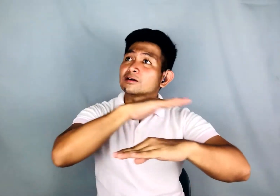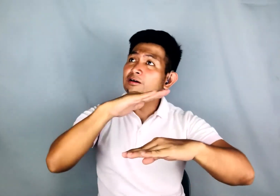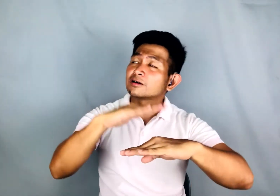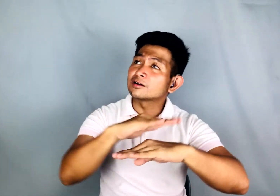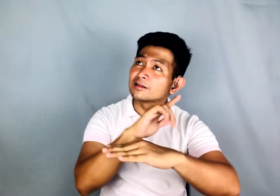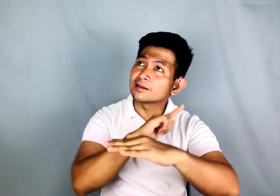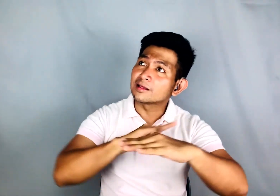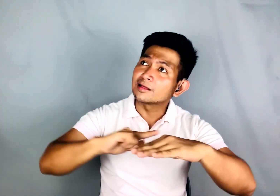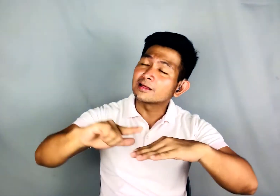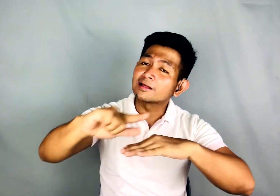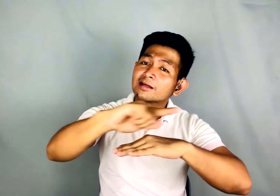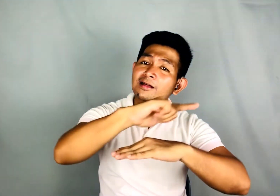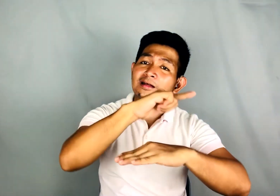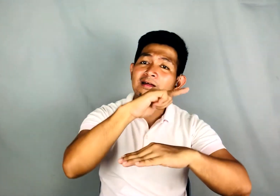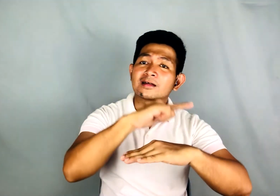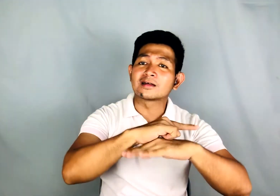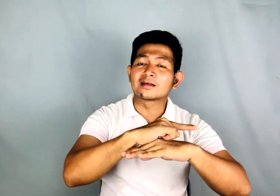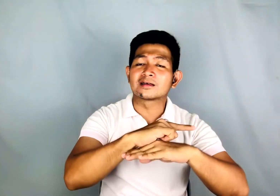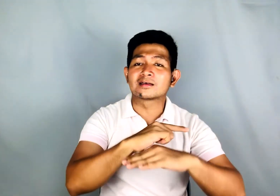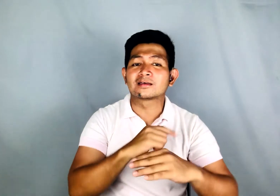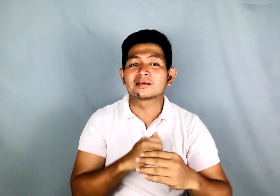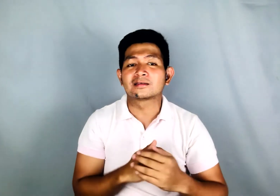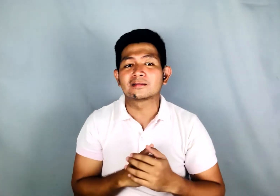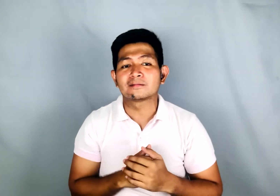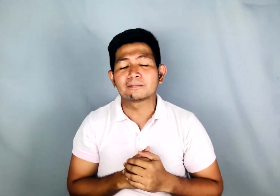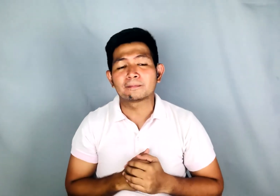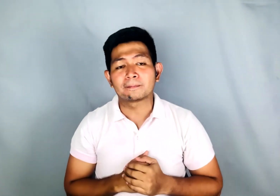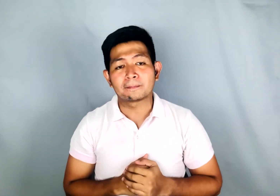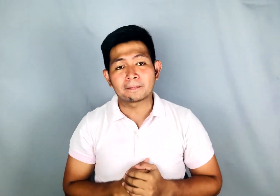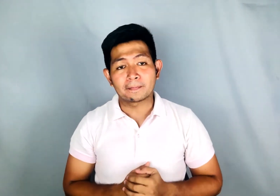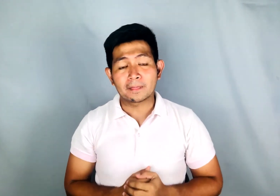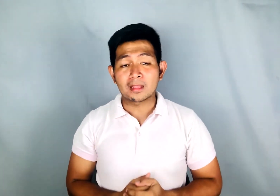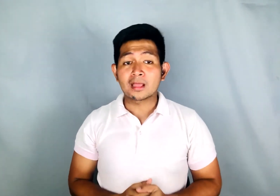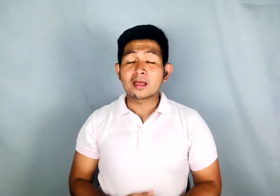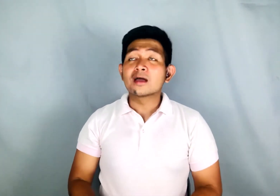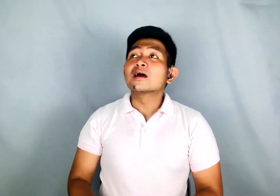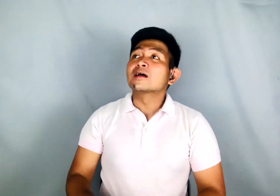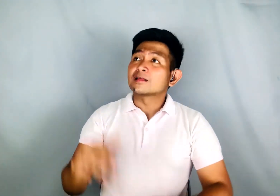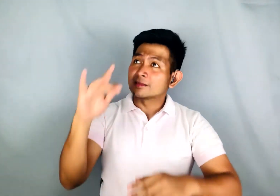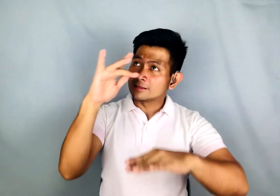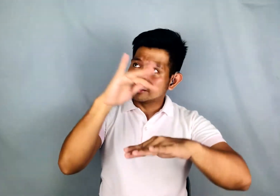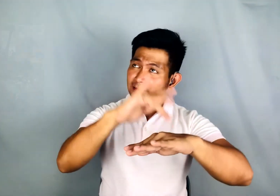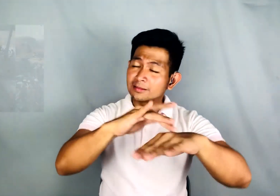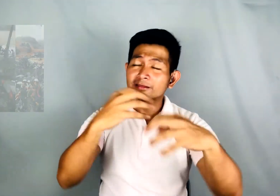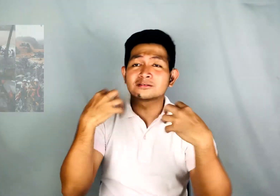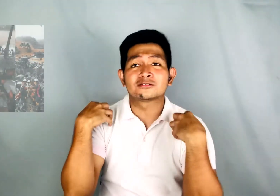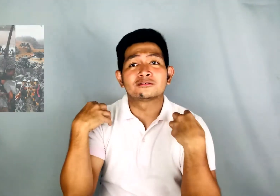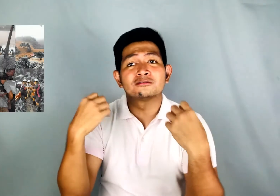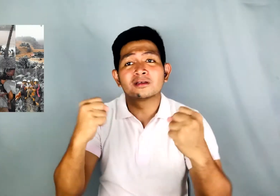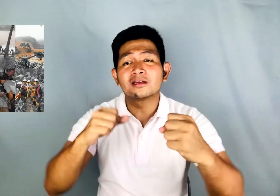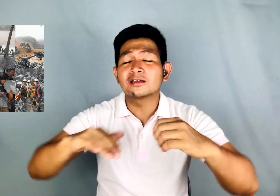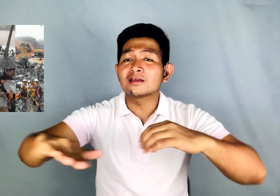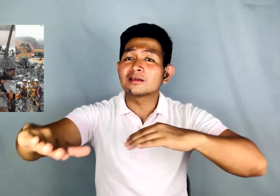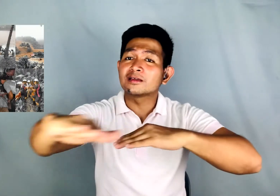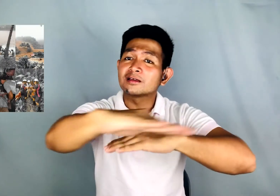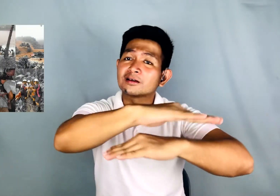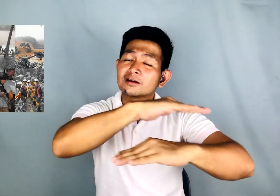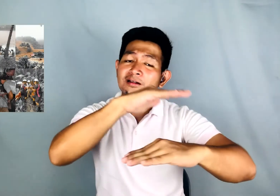Lord, heal our land, Father, heal